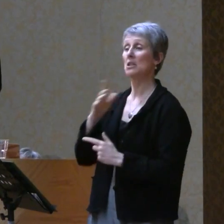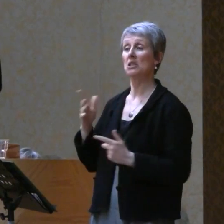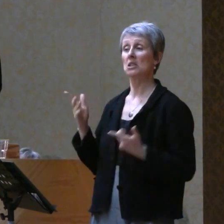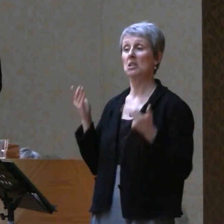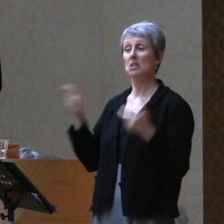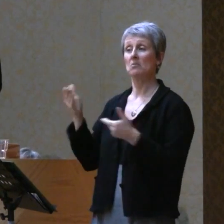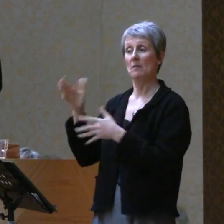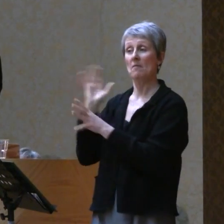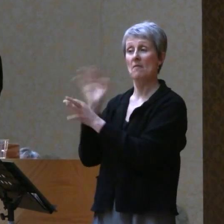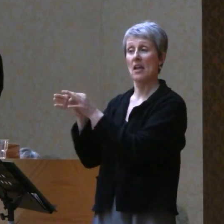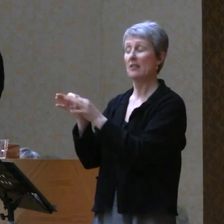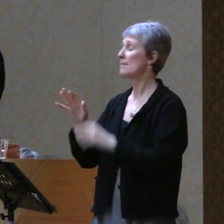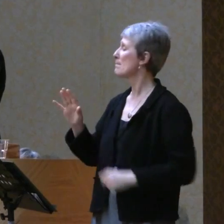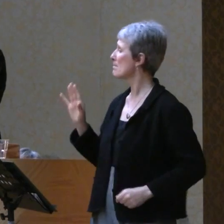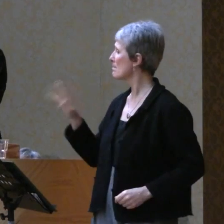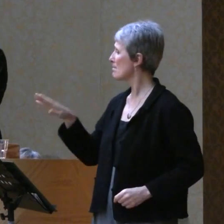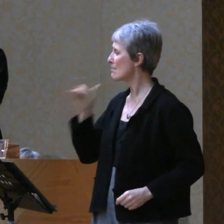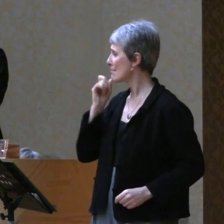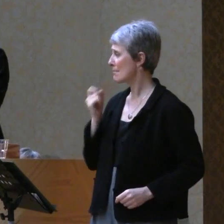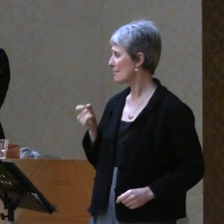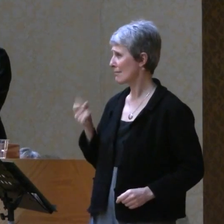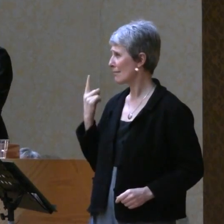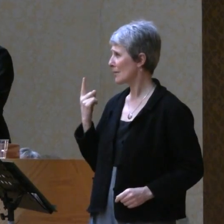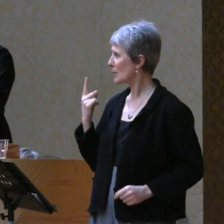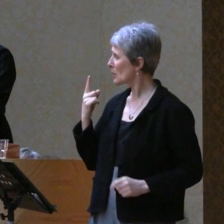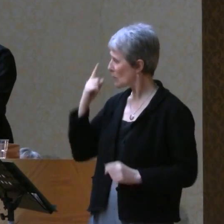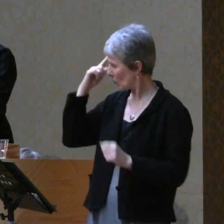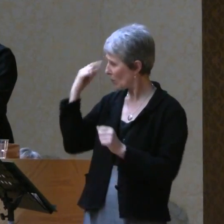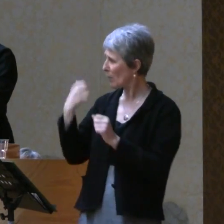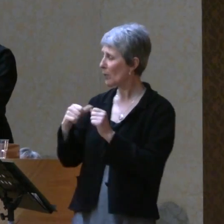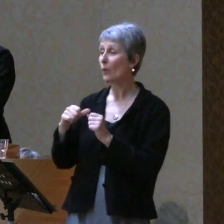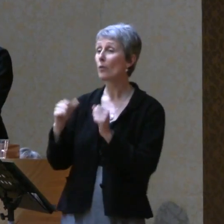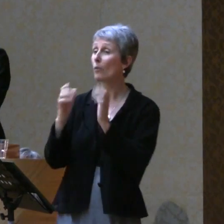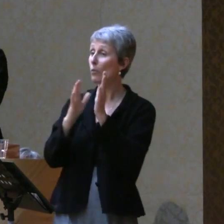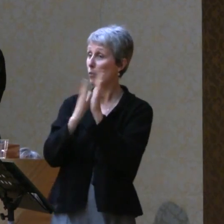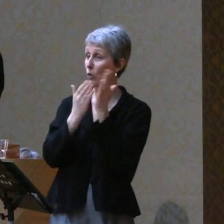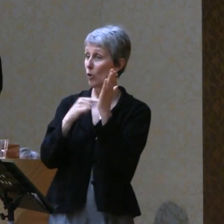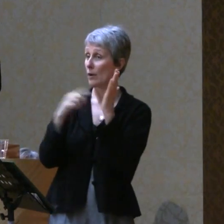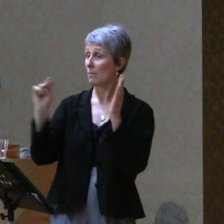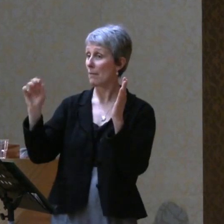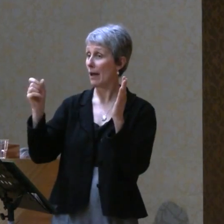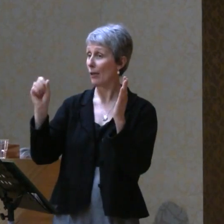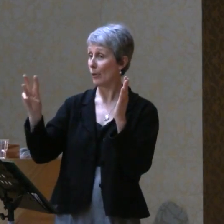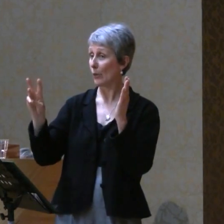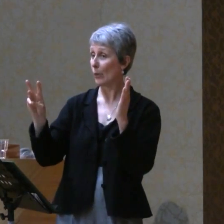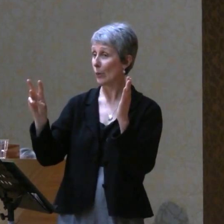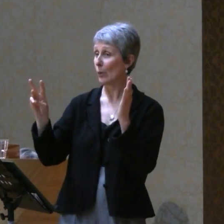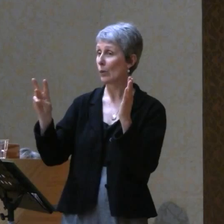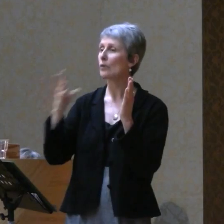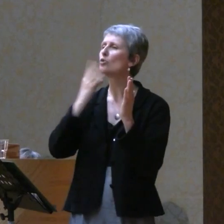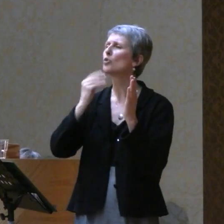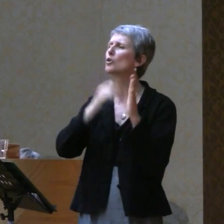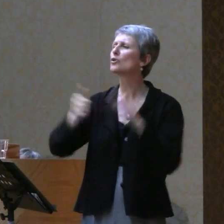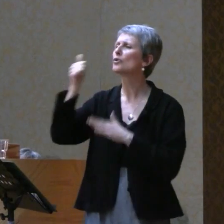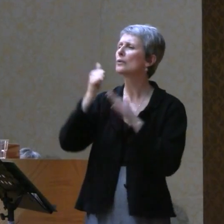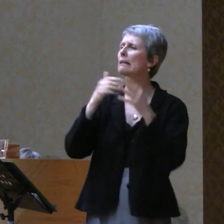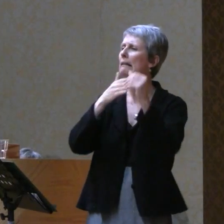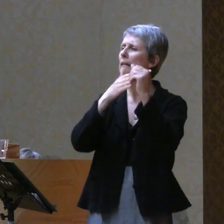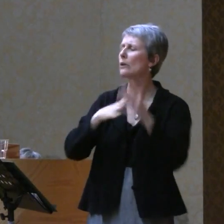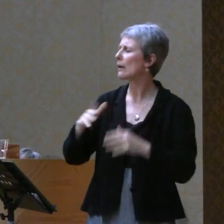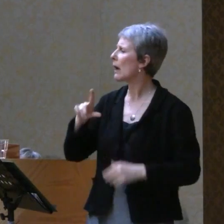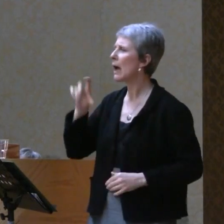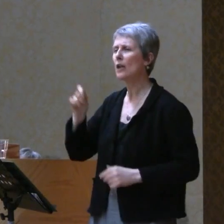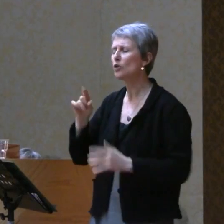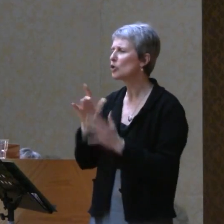I honestly don't understand that. Remember in Matthew, where the Pharisees asked Jesus,